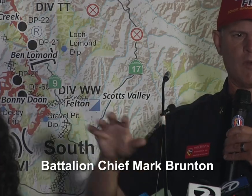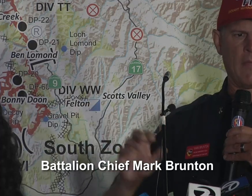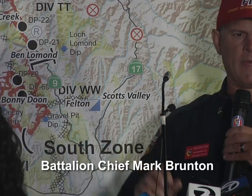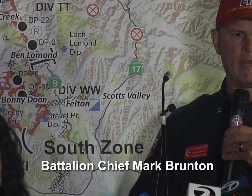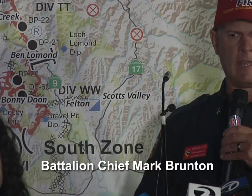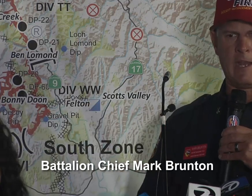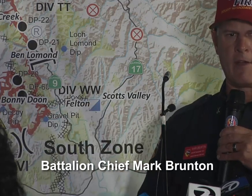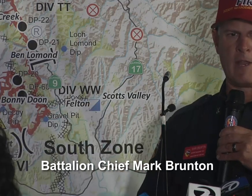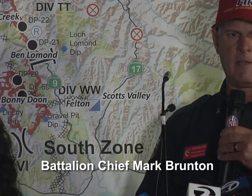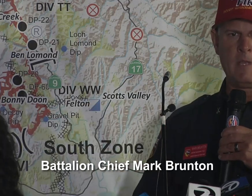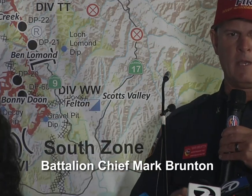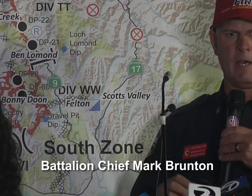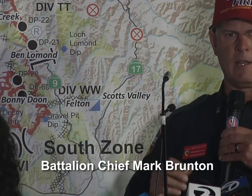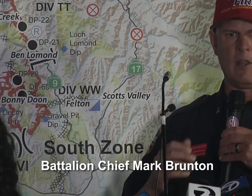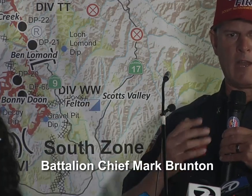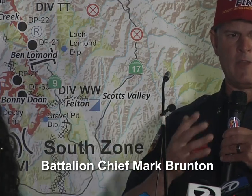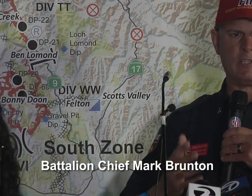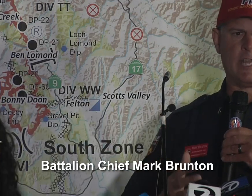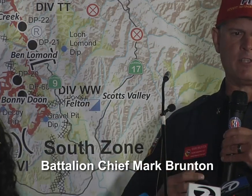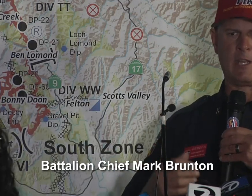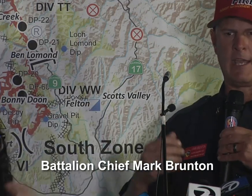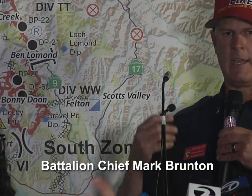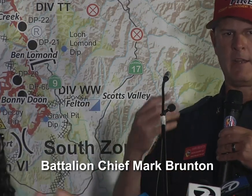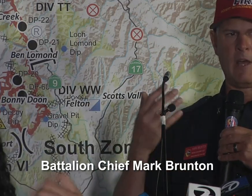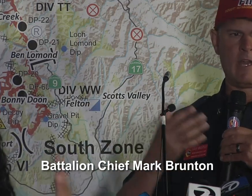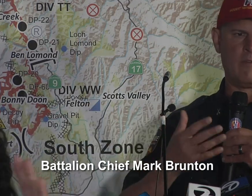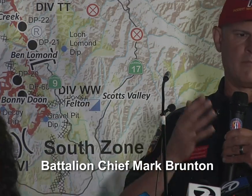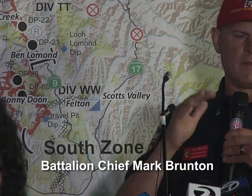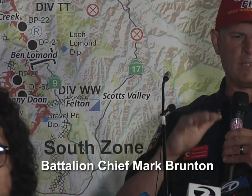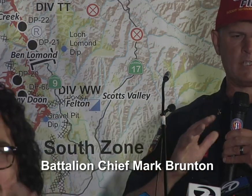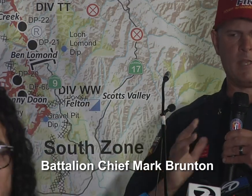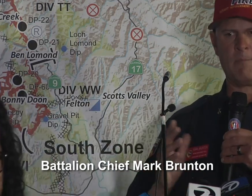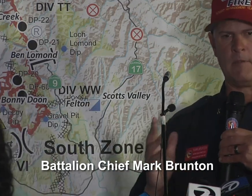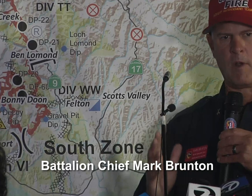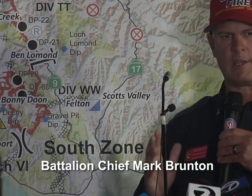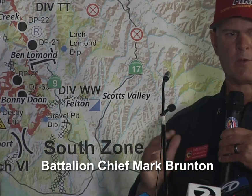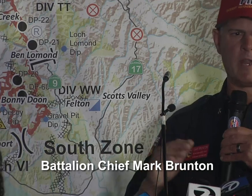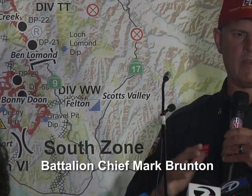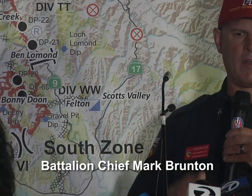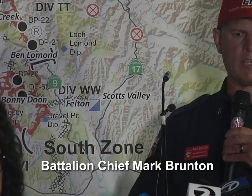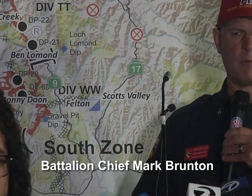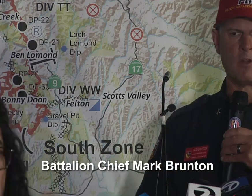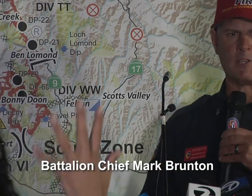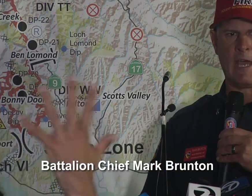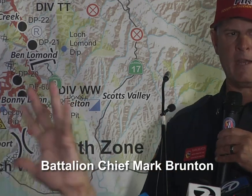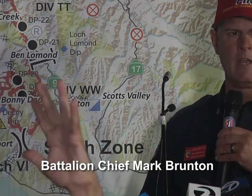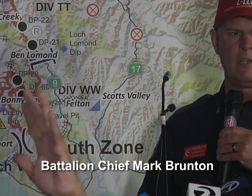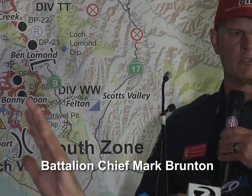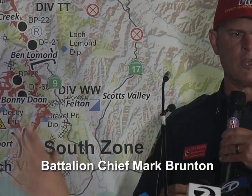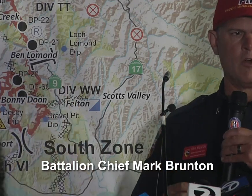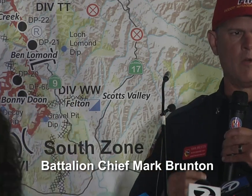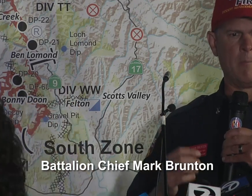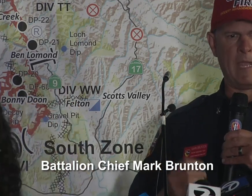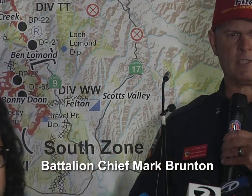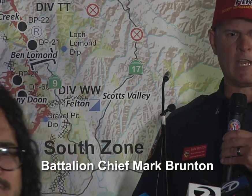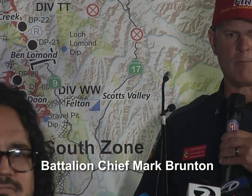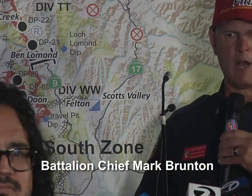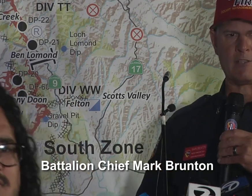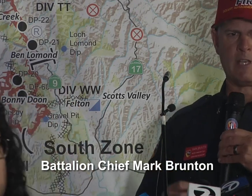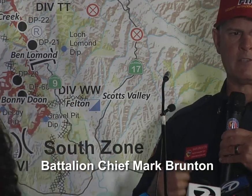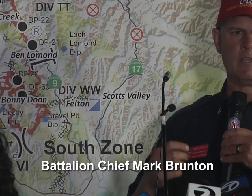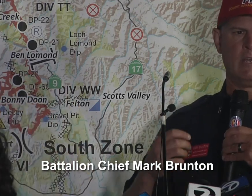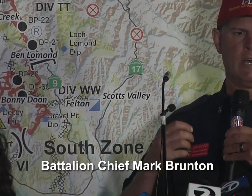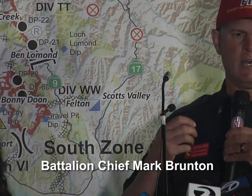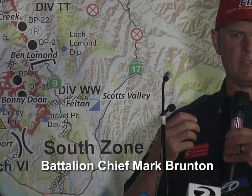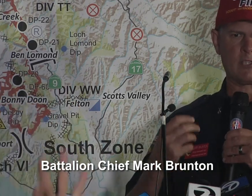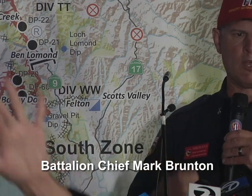dispersed throughout that area. A lot of vegetation, again, a lot of very steep and rugged terrain in various parts of that. So a painstaking